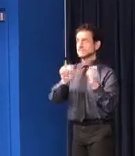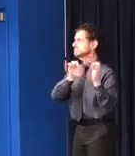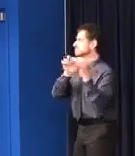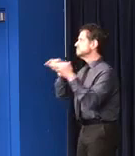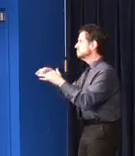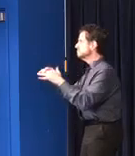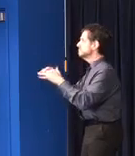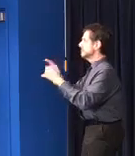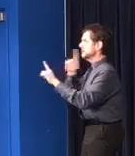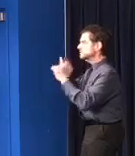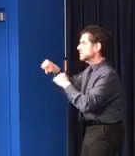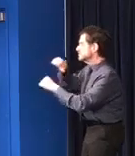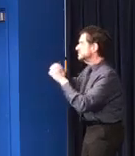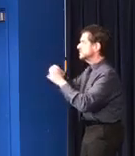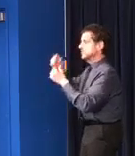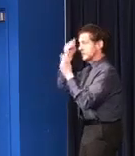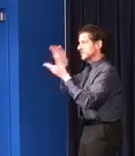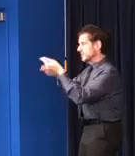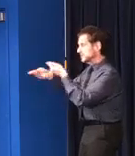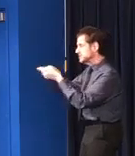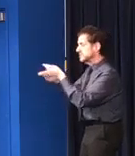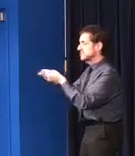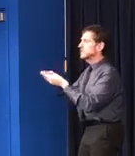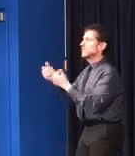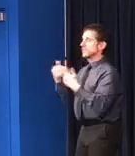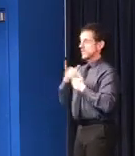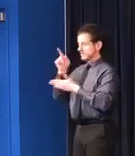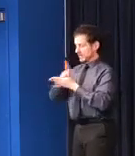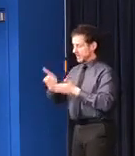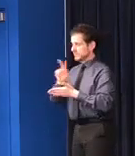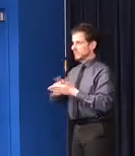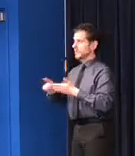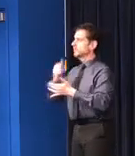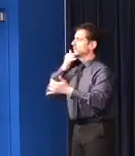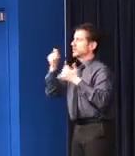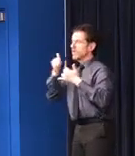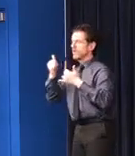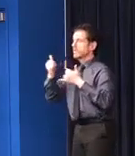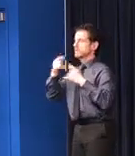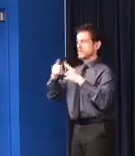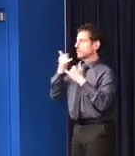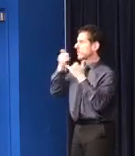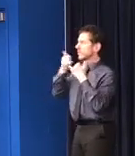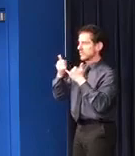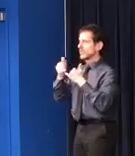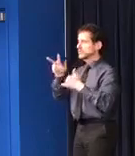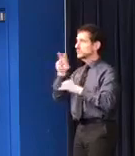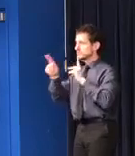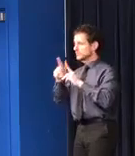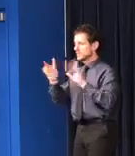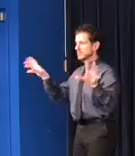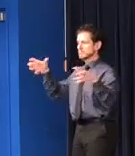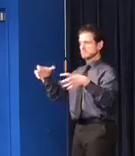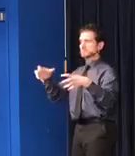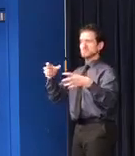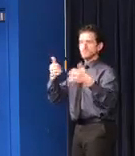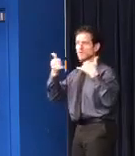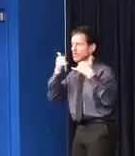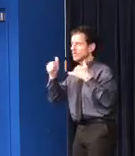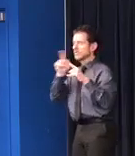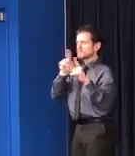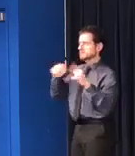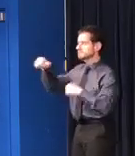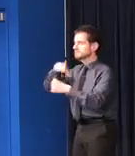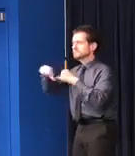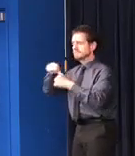quickly. Calls with providers are being held every week with more than 200 partners participating. We are increasing our